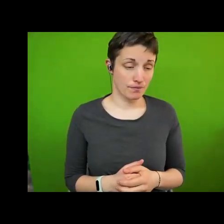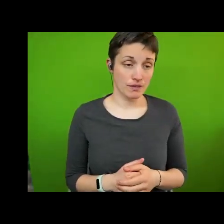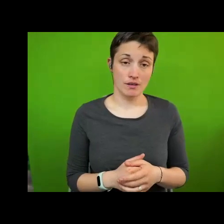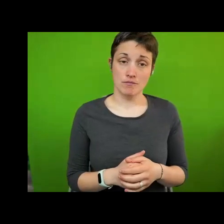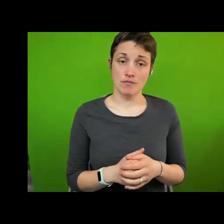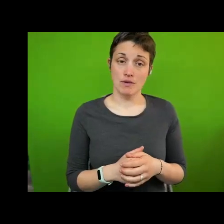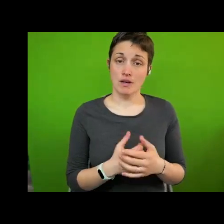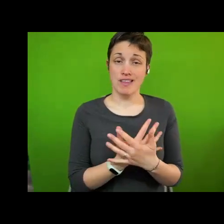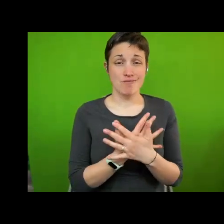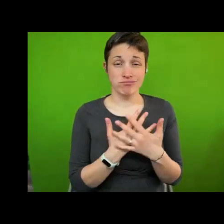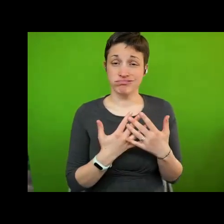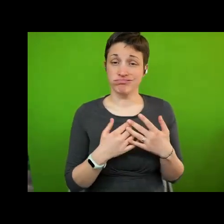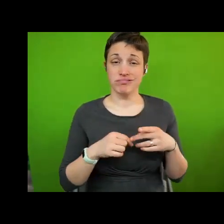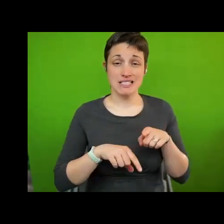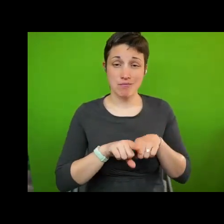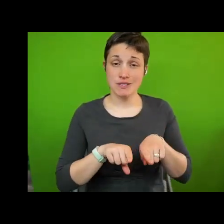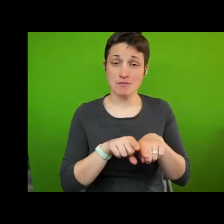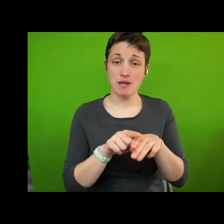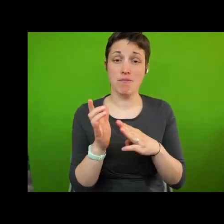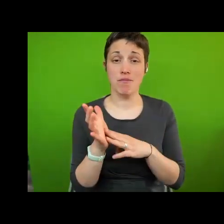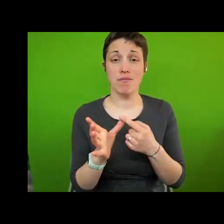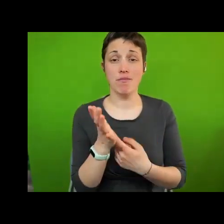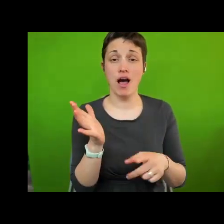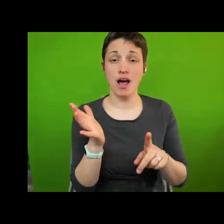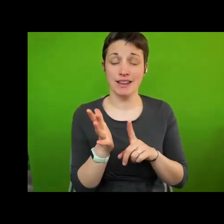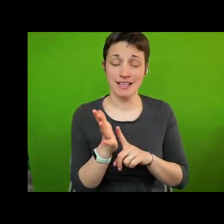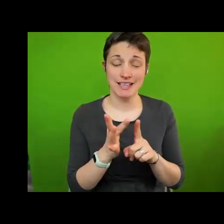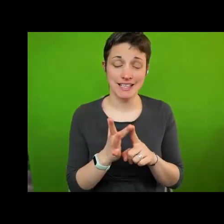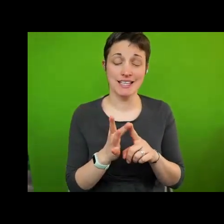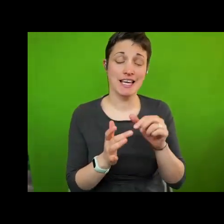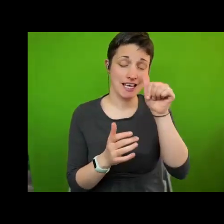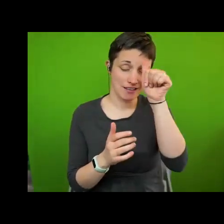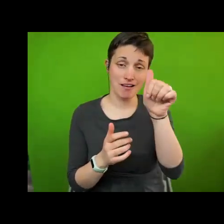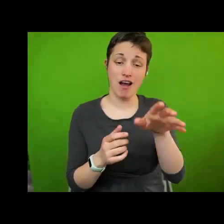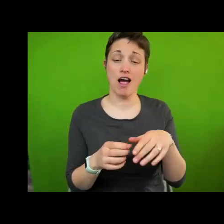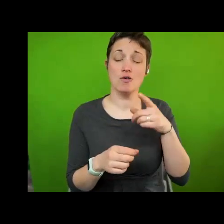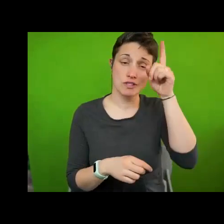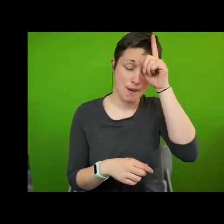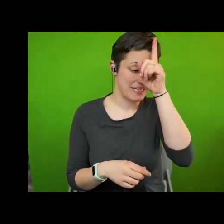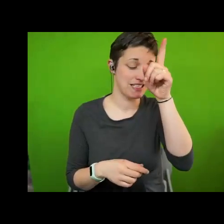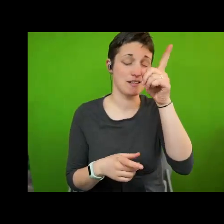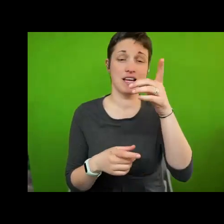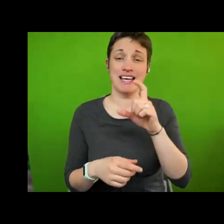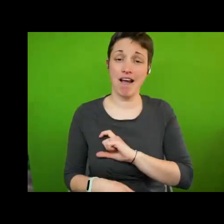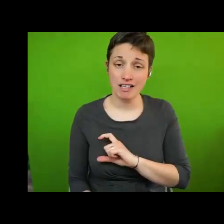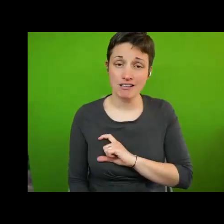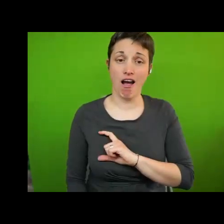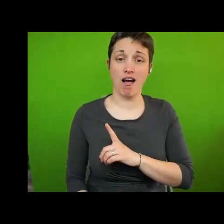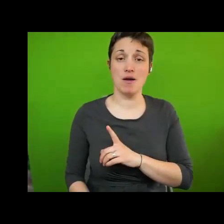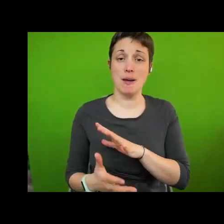regions followed timbuktu in mali nadpour in india nuremberg in germany winnieberg in canada barcelona